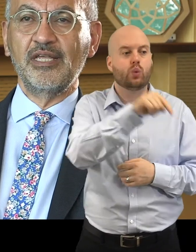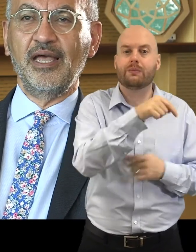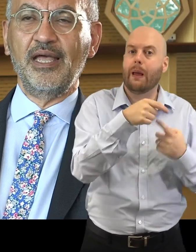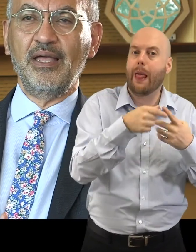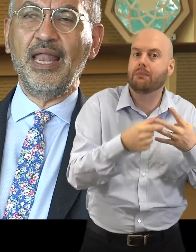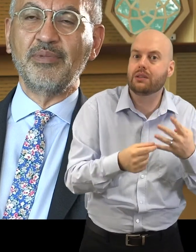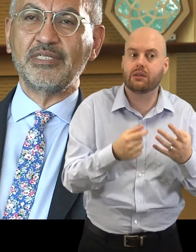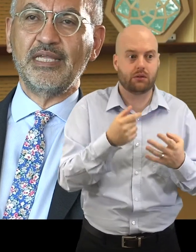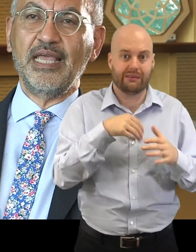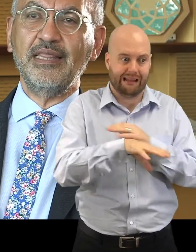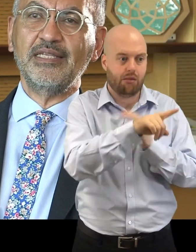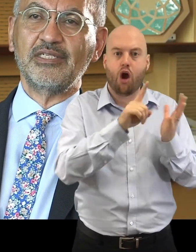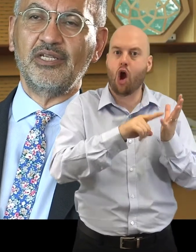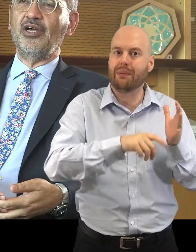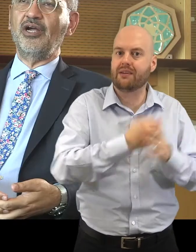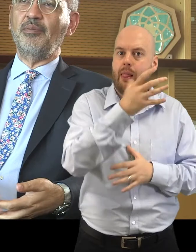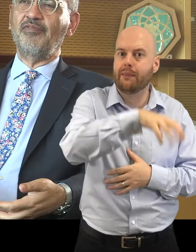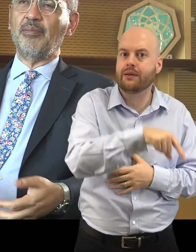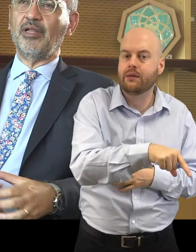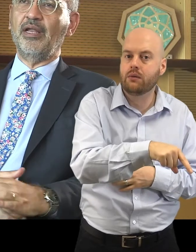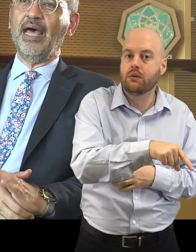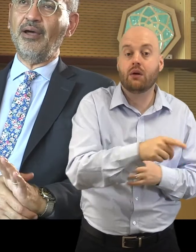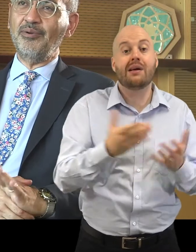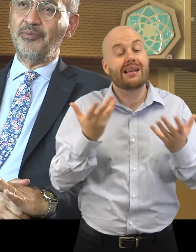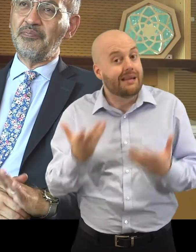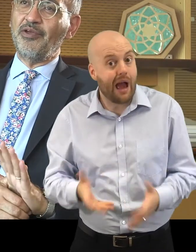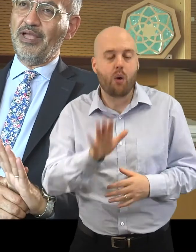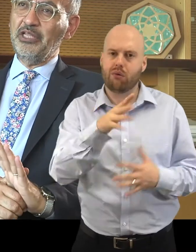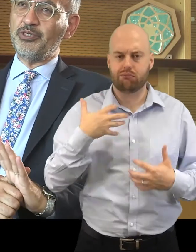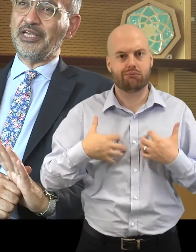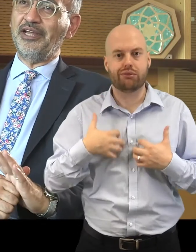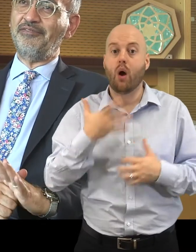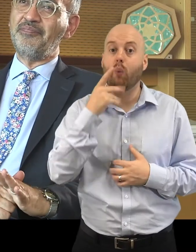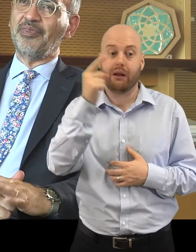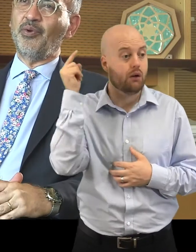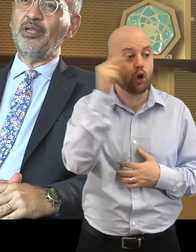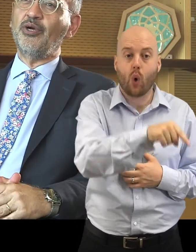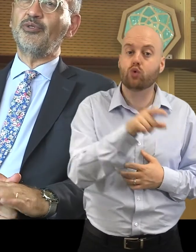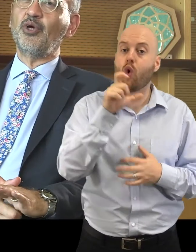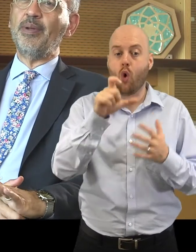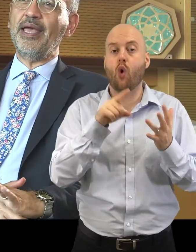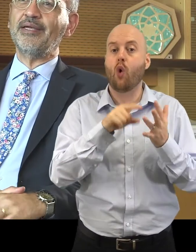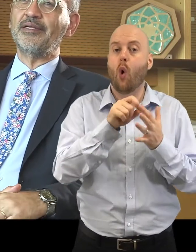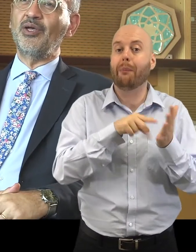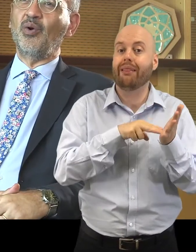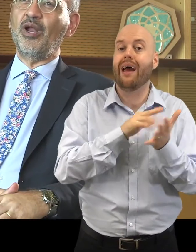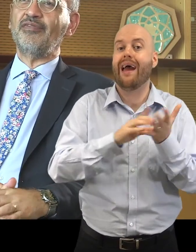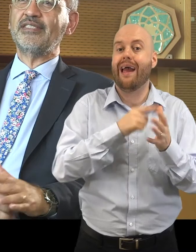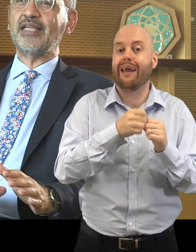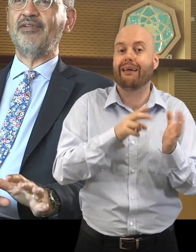elements in this urban fabric. And now, interesting enough, when you go to Copenhagen, one of the seven,